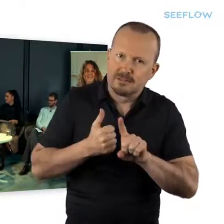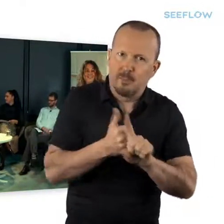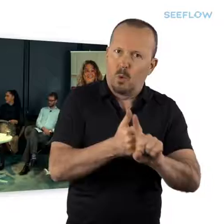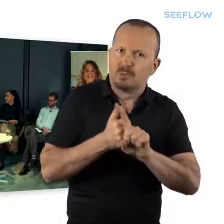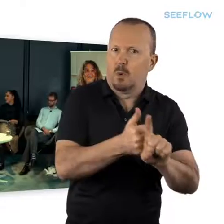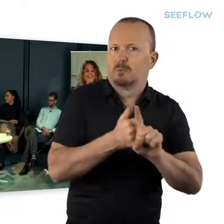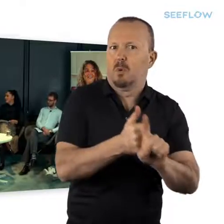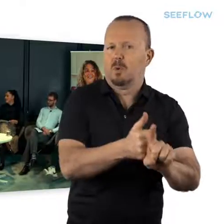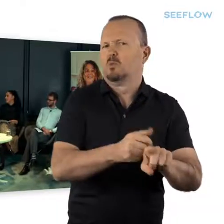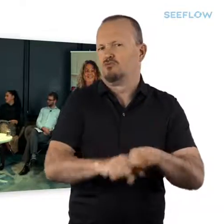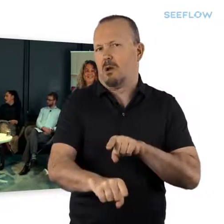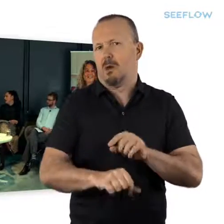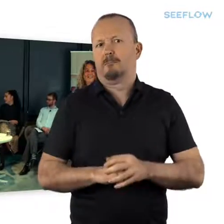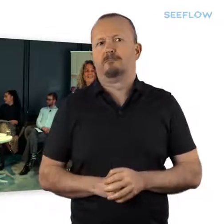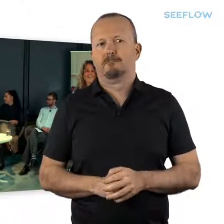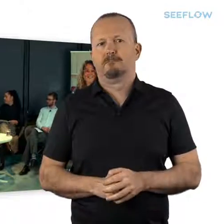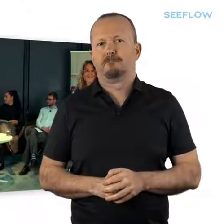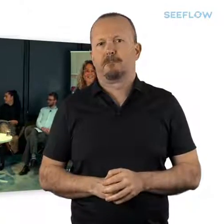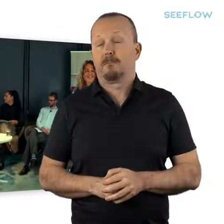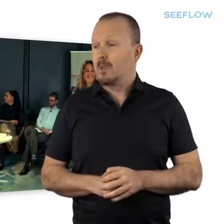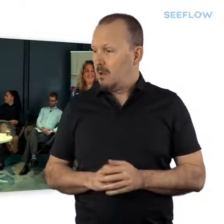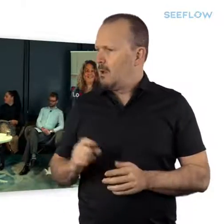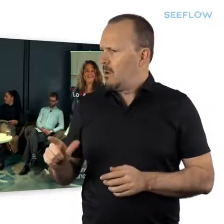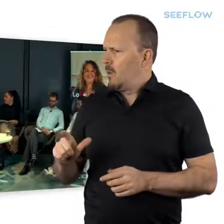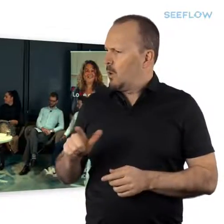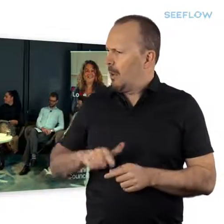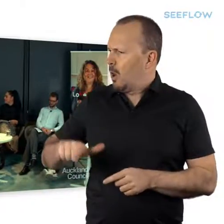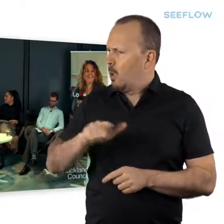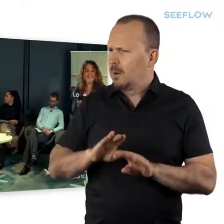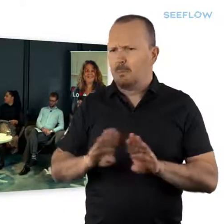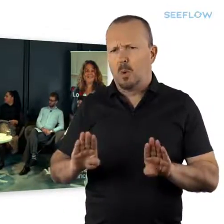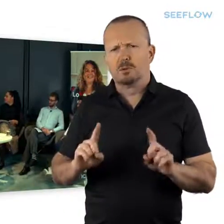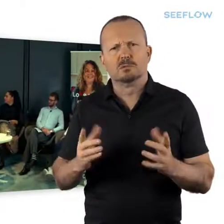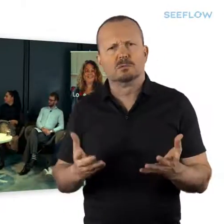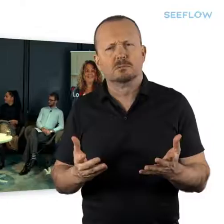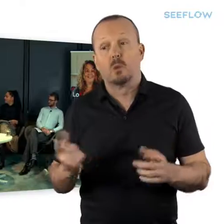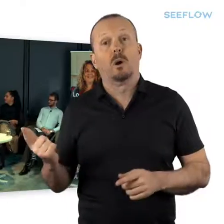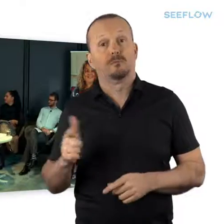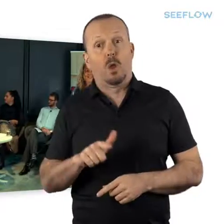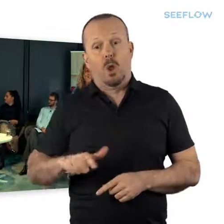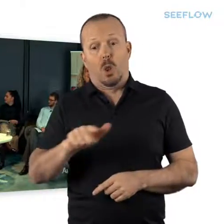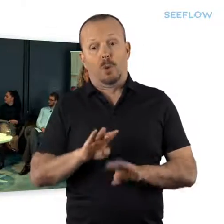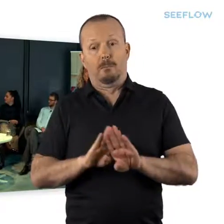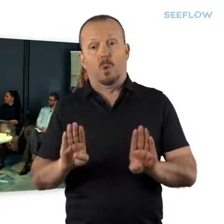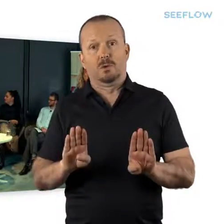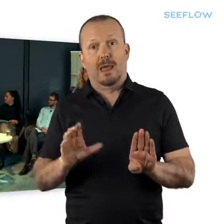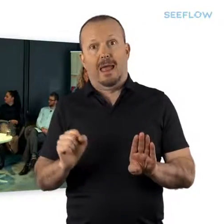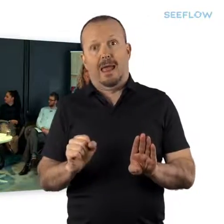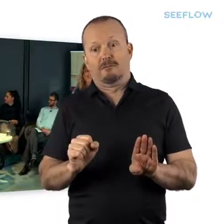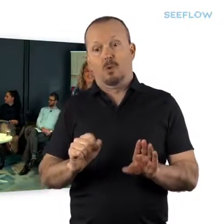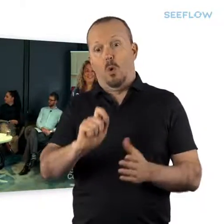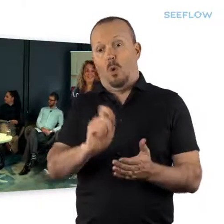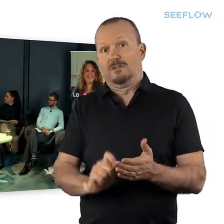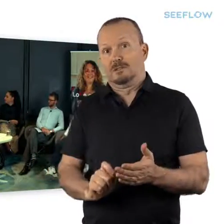And Louise, what does that look like for local board members? Yes, so local board members have a local board